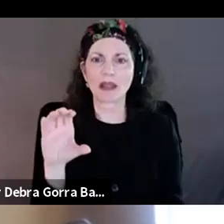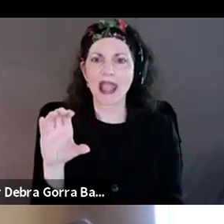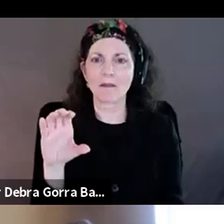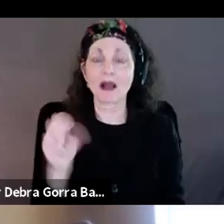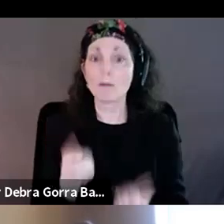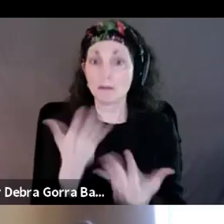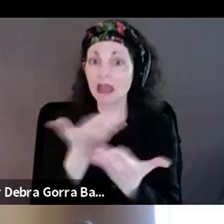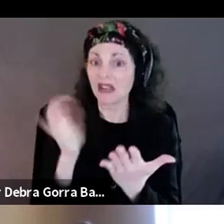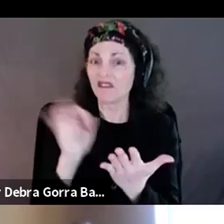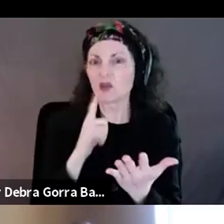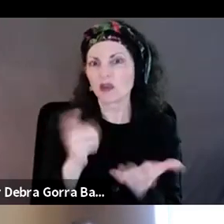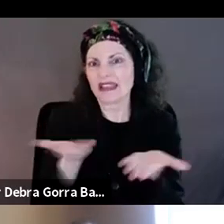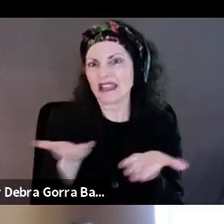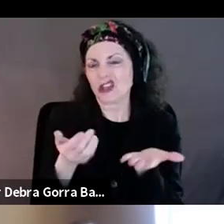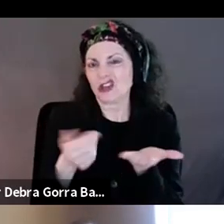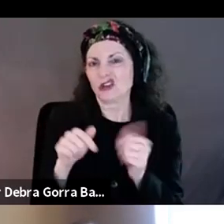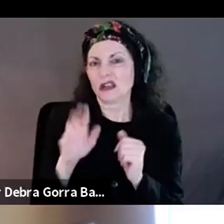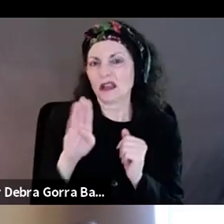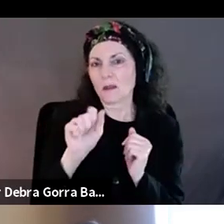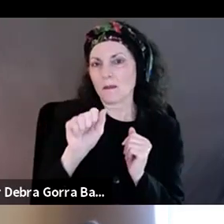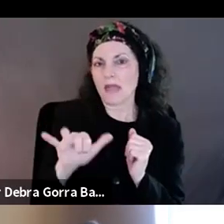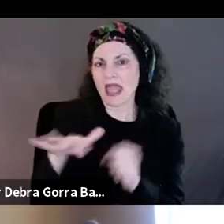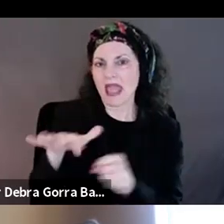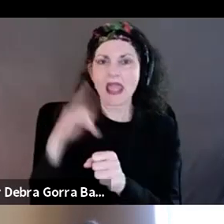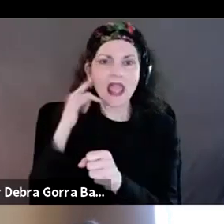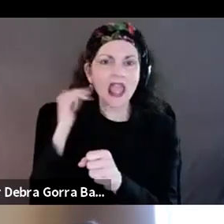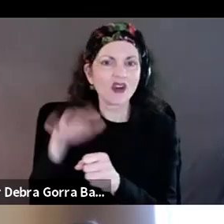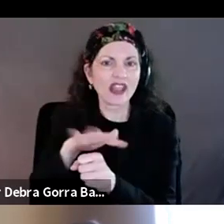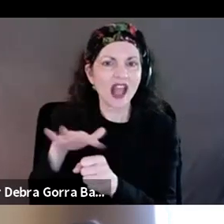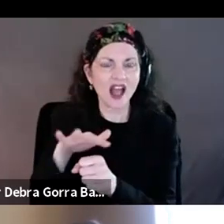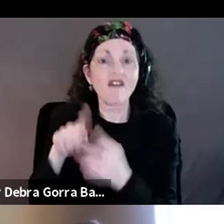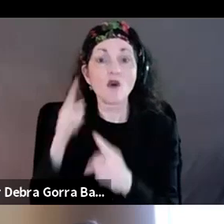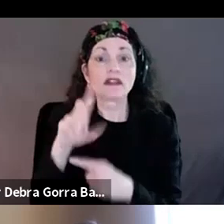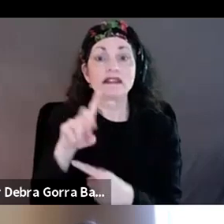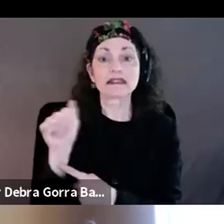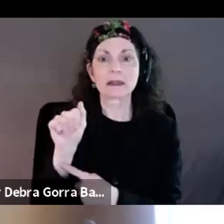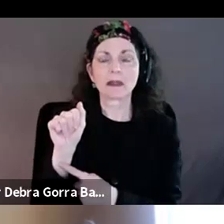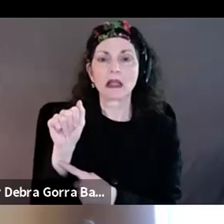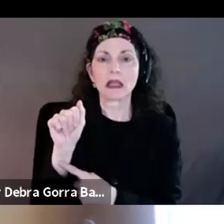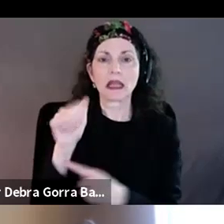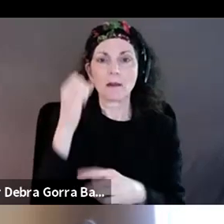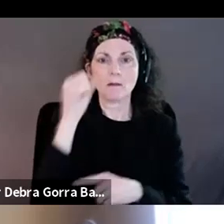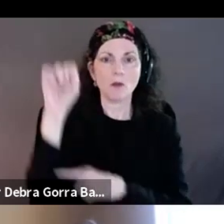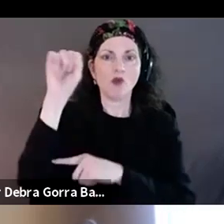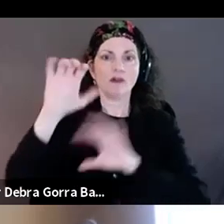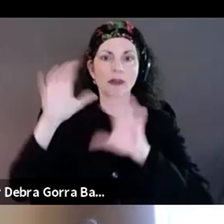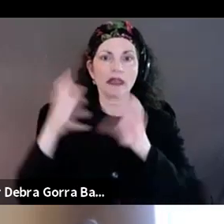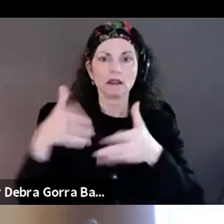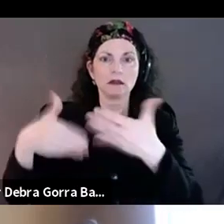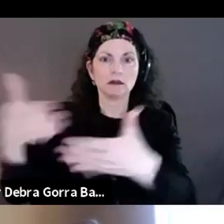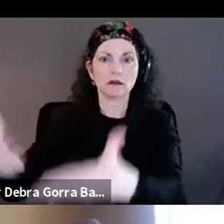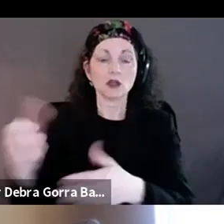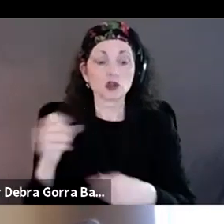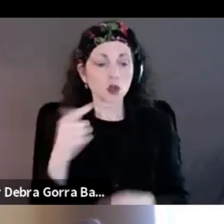the Bay Area by the disability justice movement. And so we we